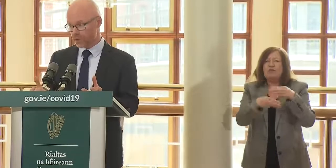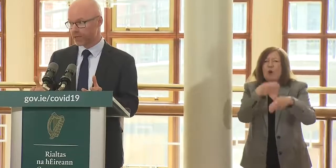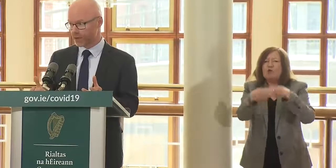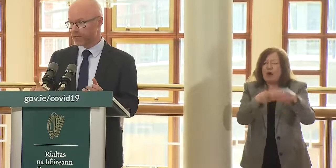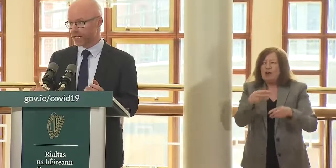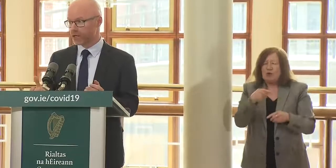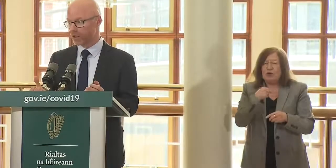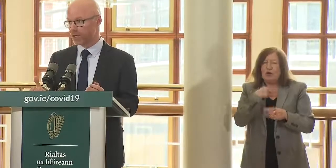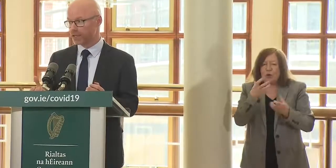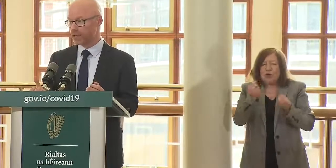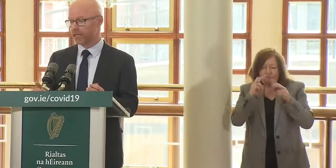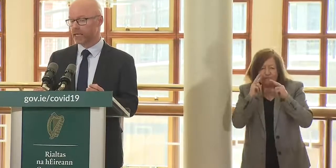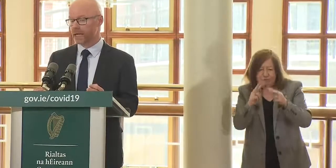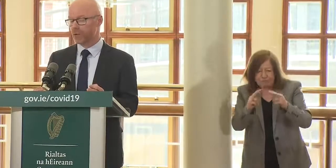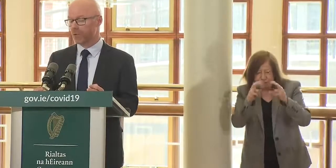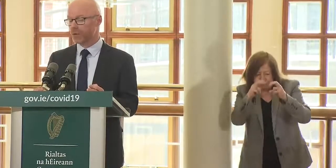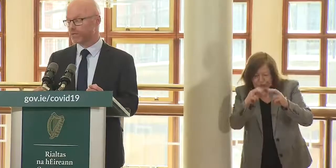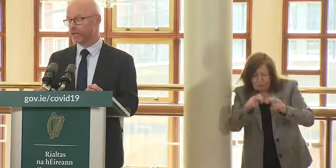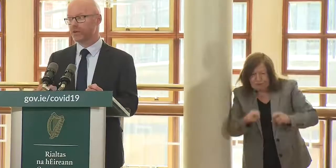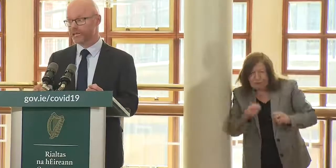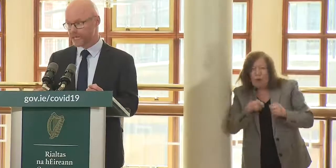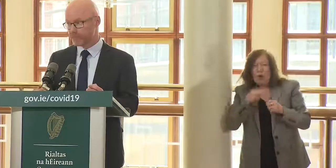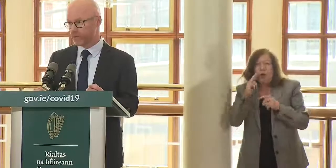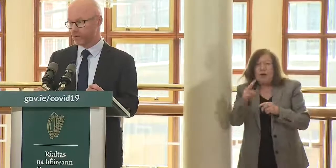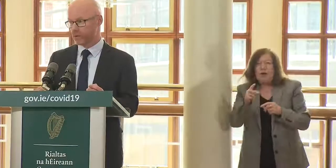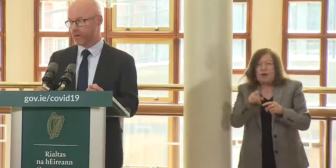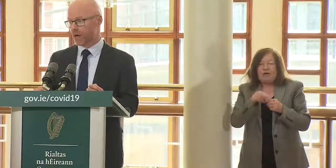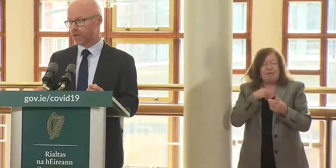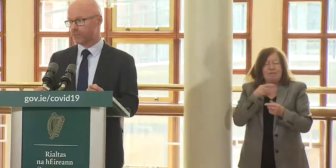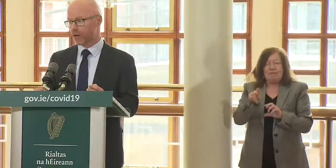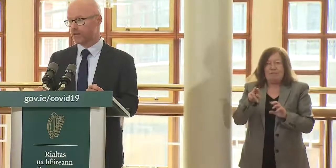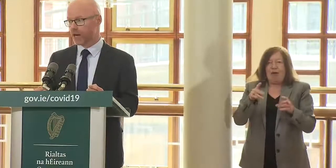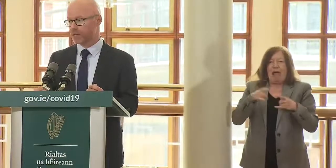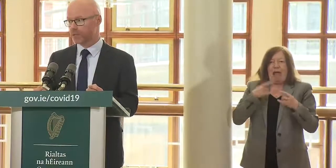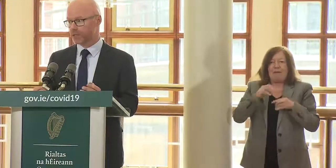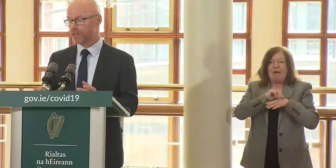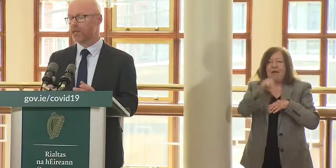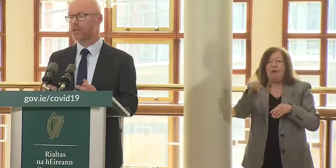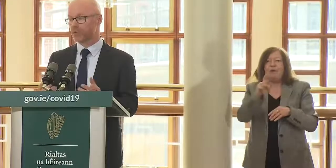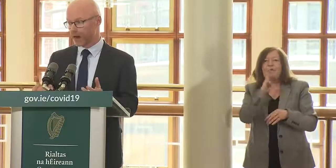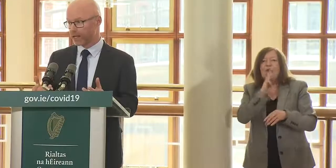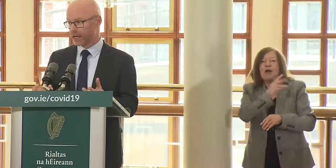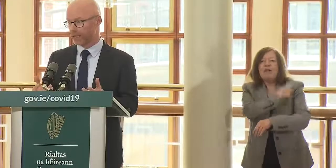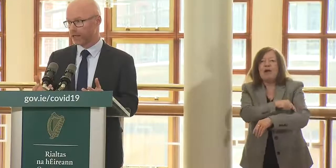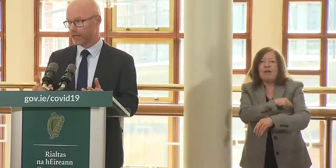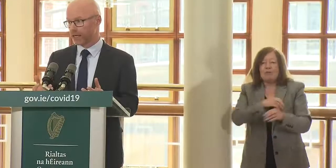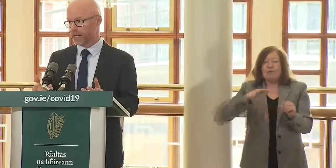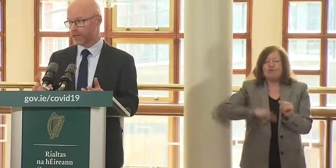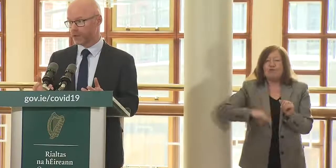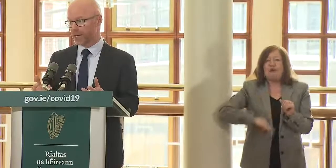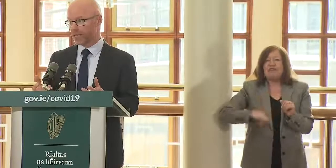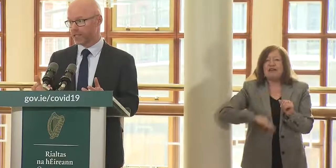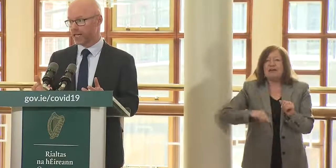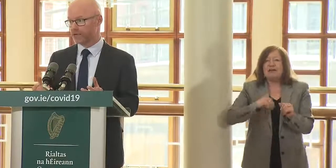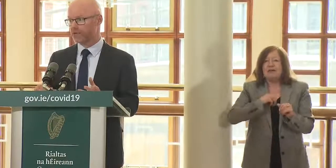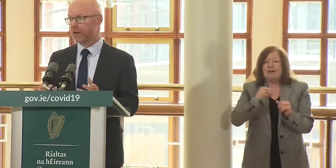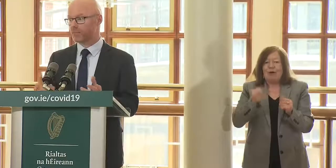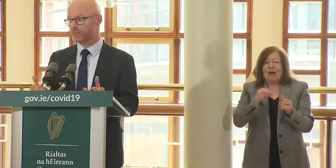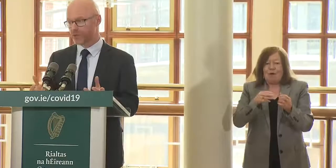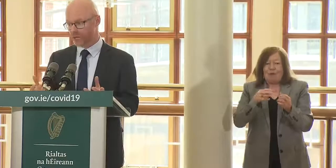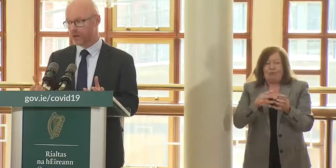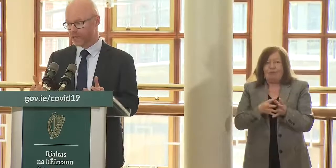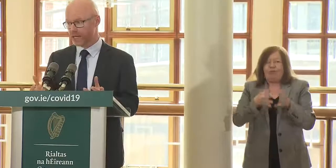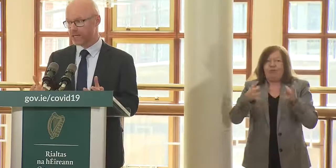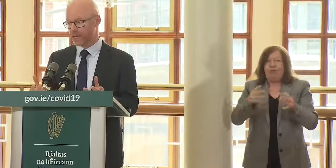we're certainly going to take a look at that uh we would take a very dim view on private hospitals profiting uh to any extent